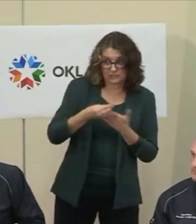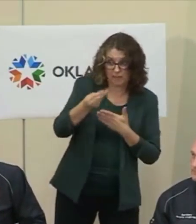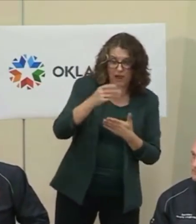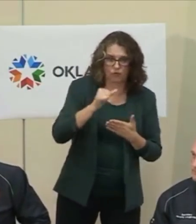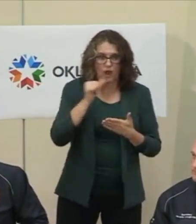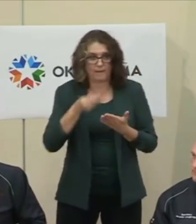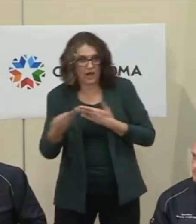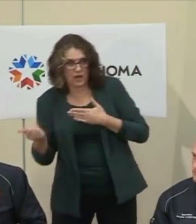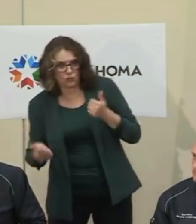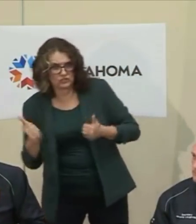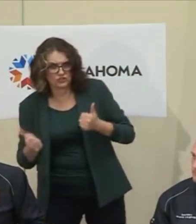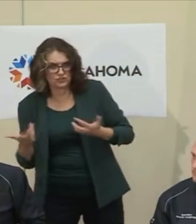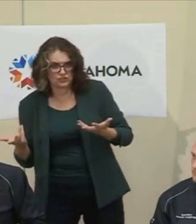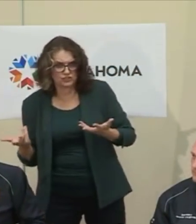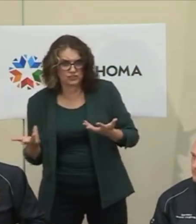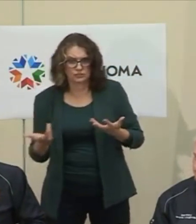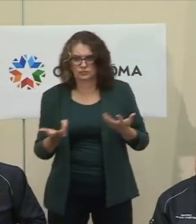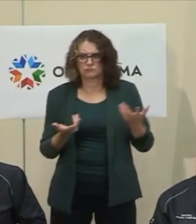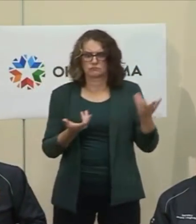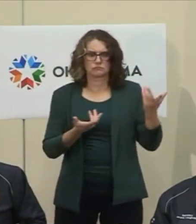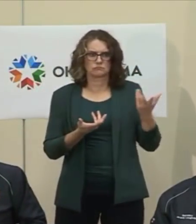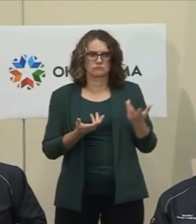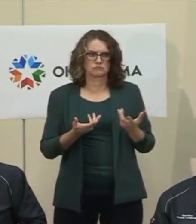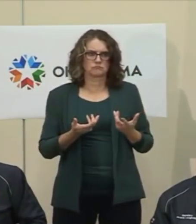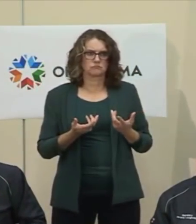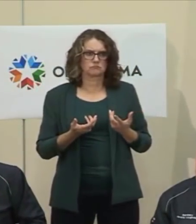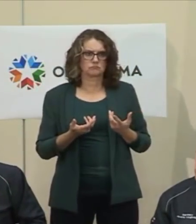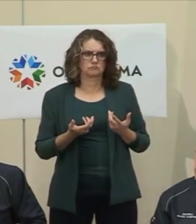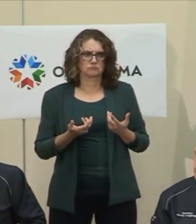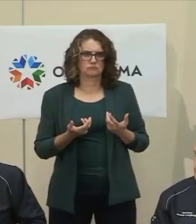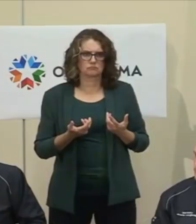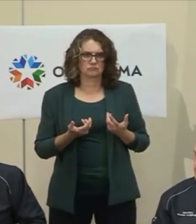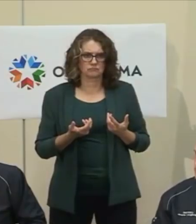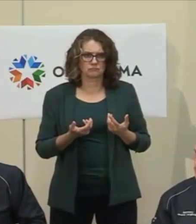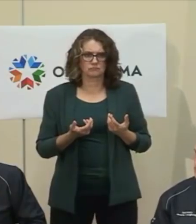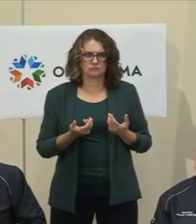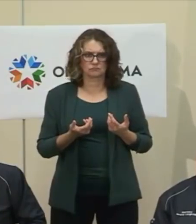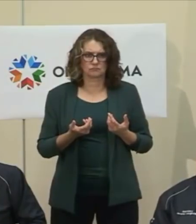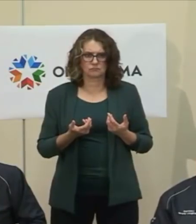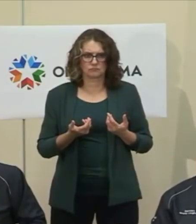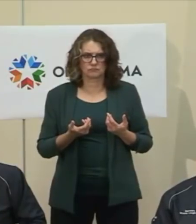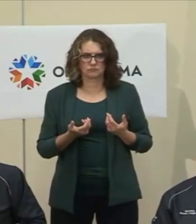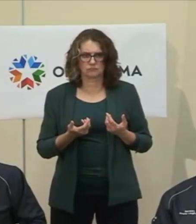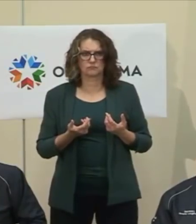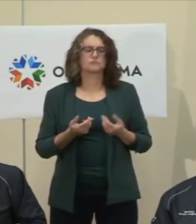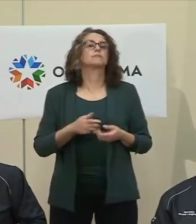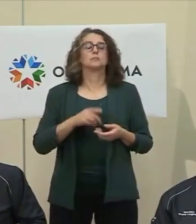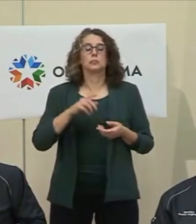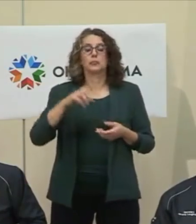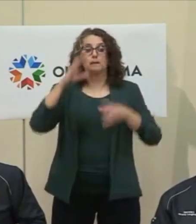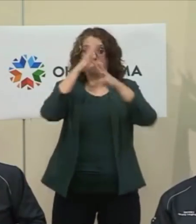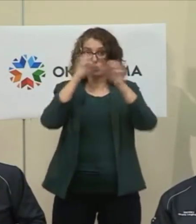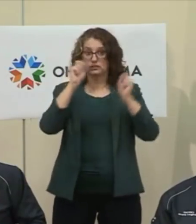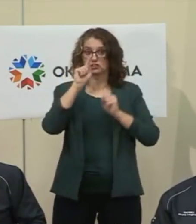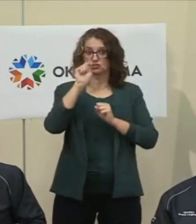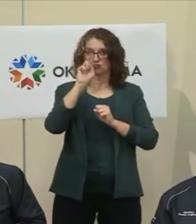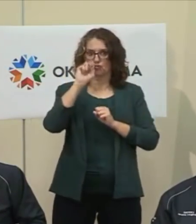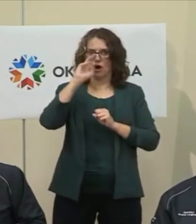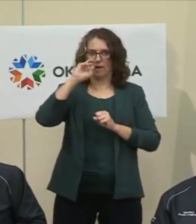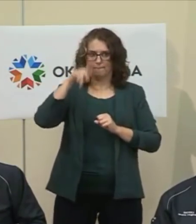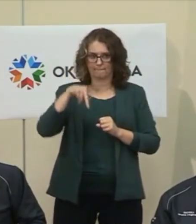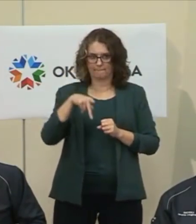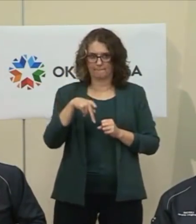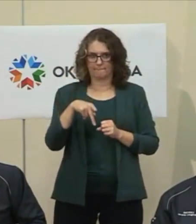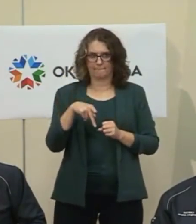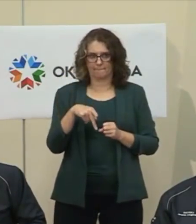So President Trump specifically told the governors in several different calls that there will not be a disruption in